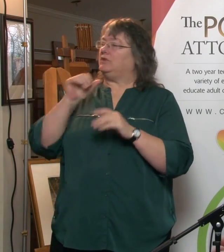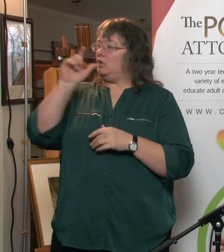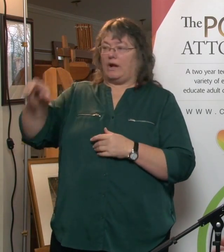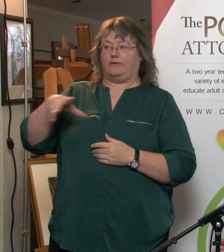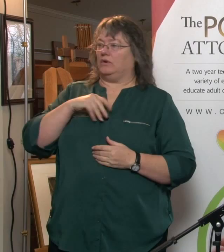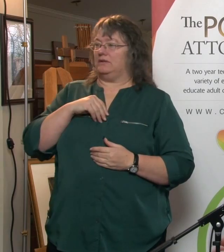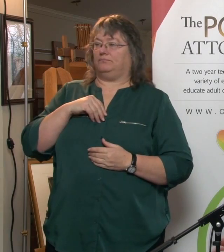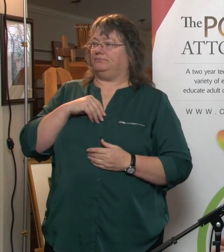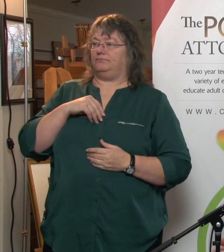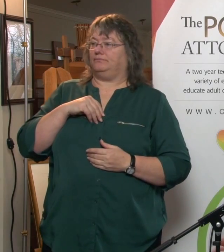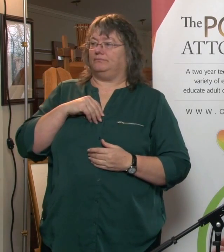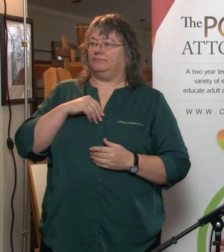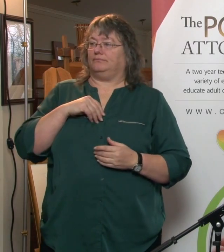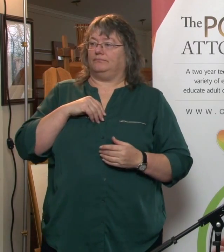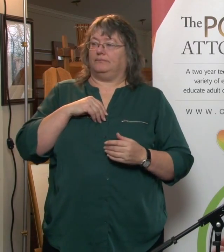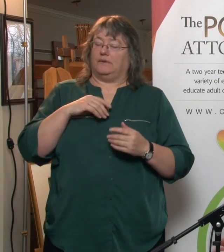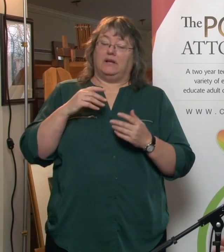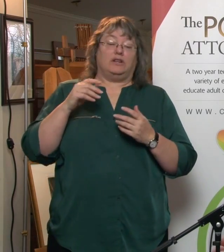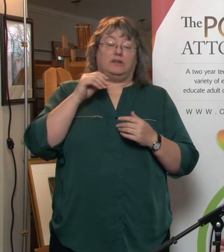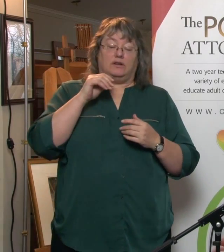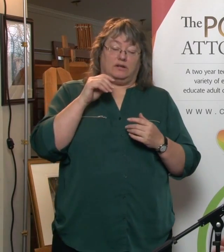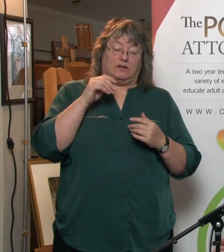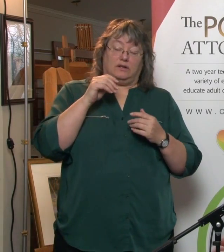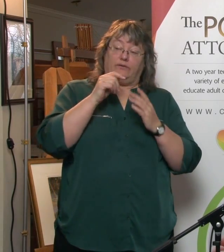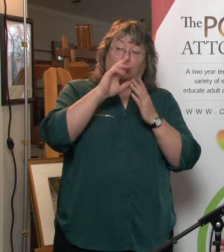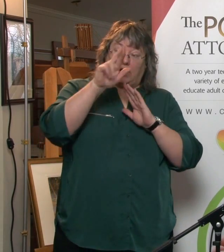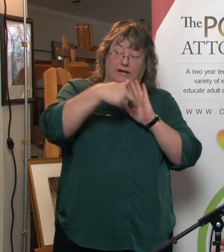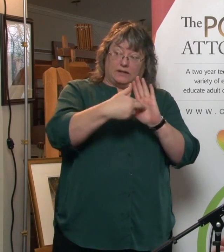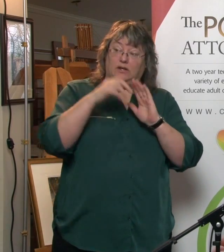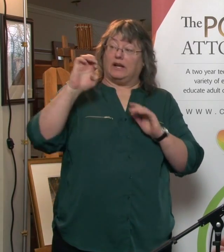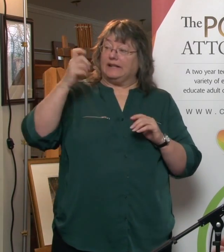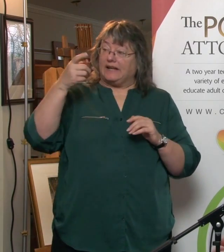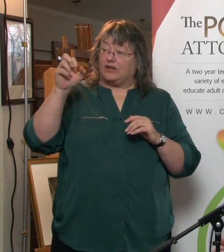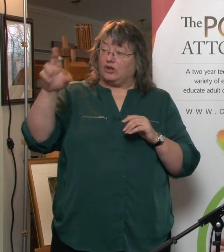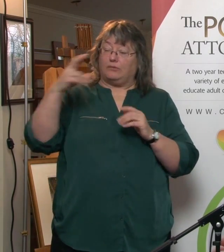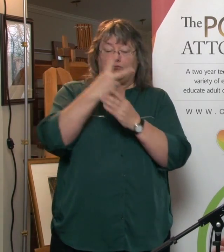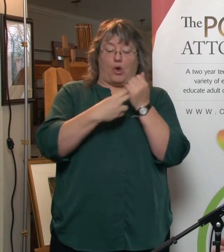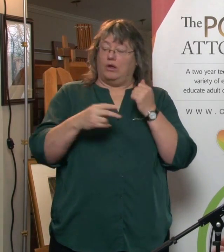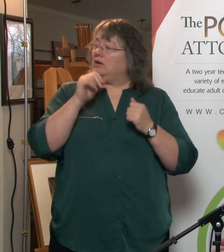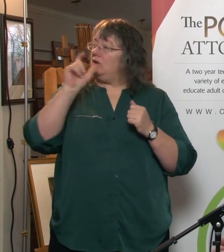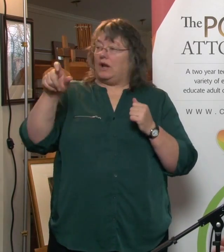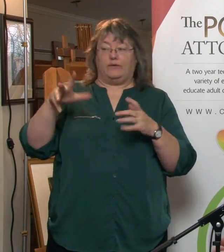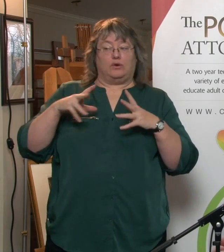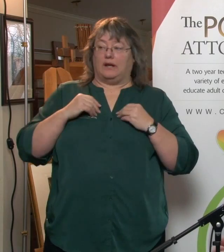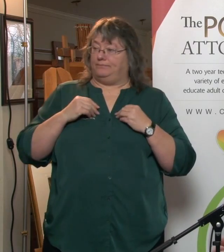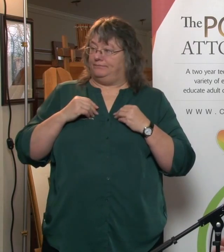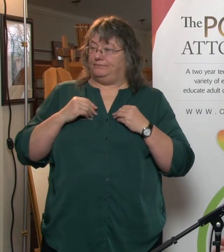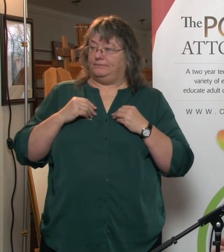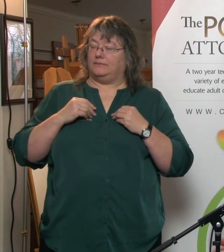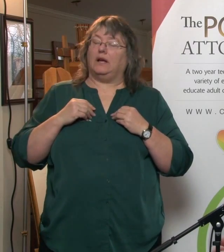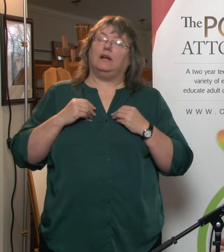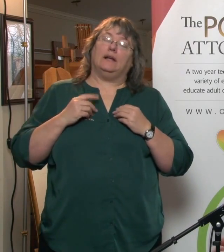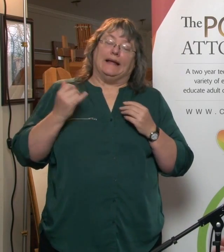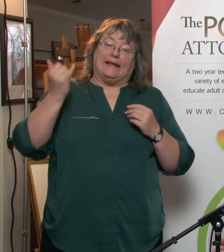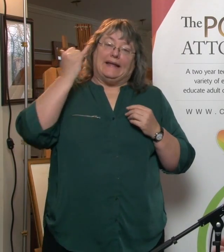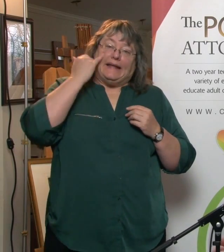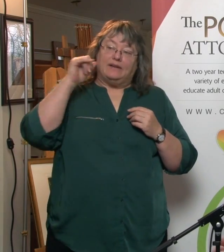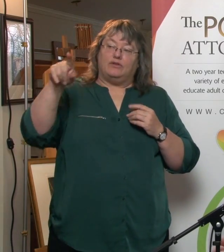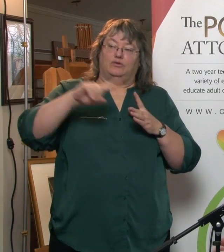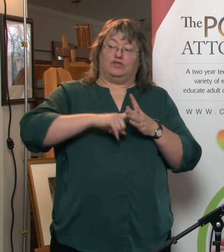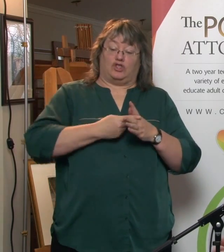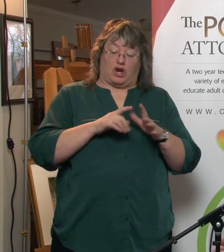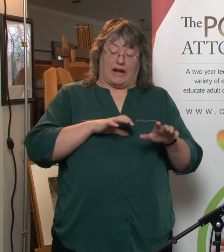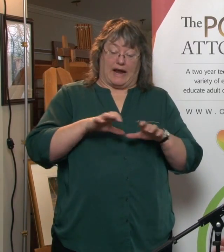to take on the role of executor or of attorney. You can basically turn it down. It is more complicated if you have begun